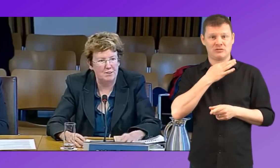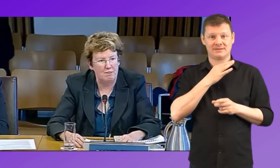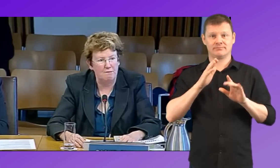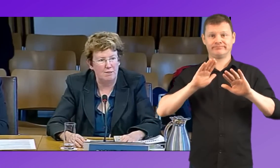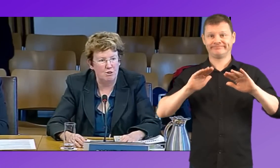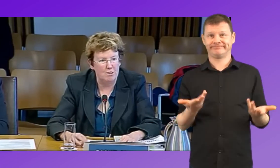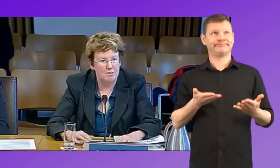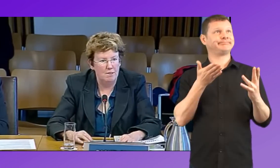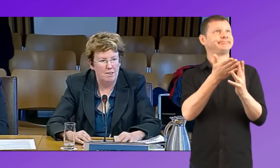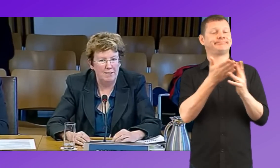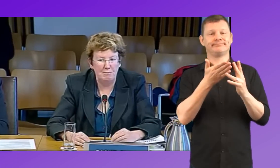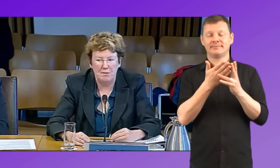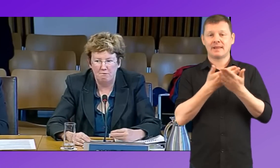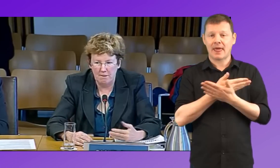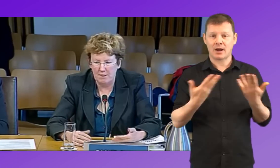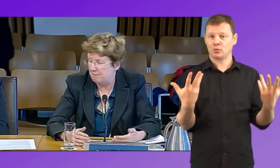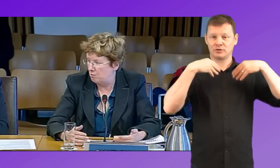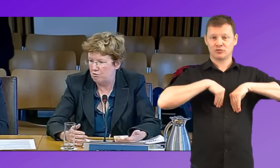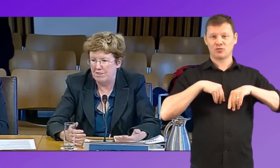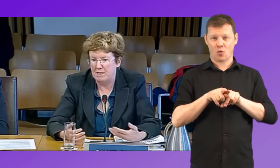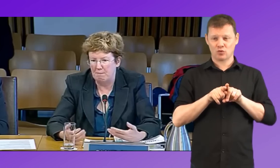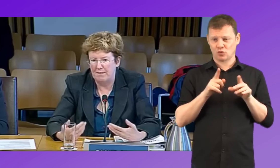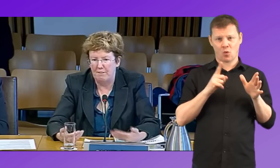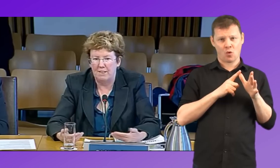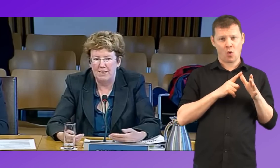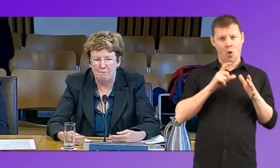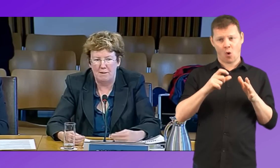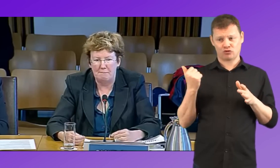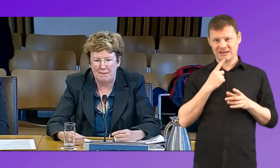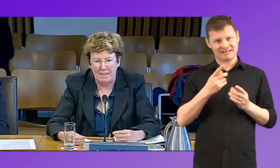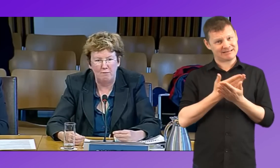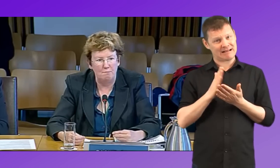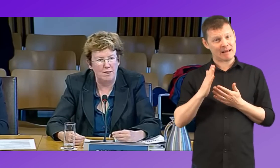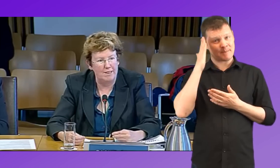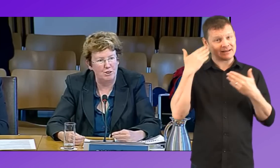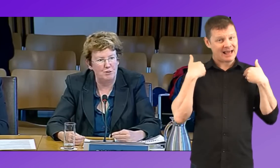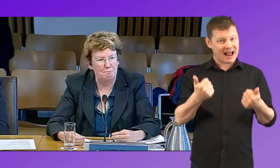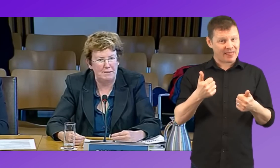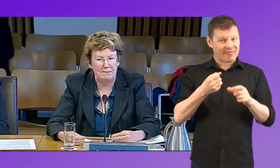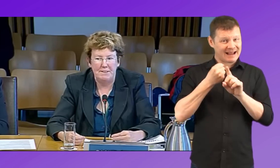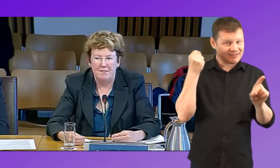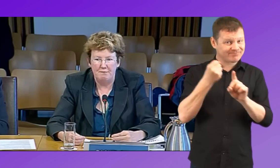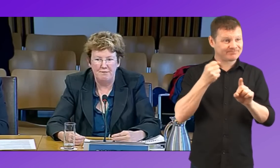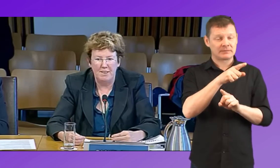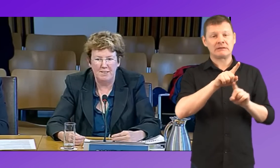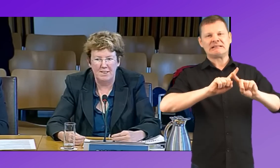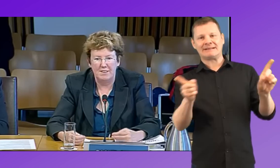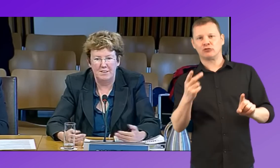category of language lists. And also, as Audrey has explained very clearly about mental health implications of being different, isolated